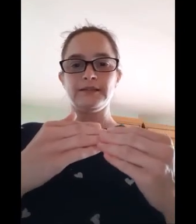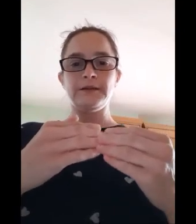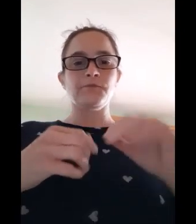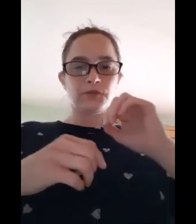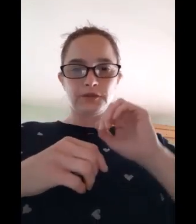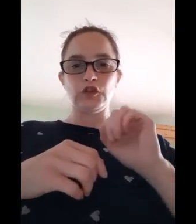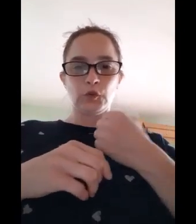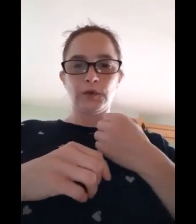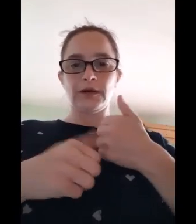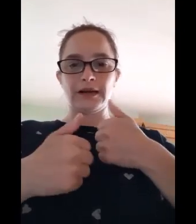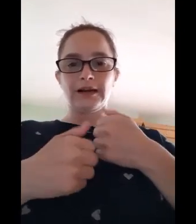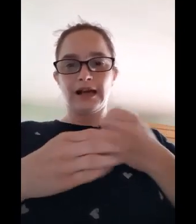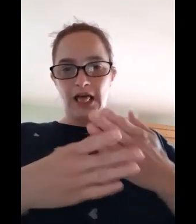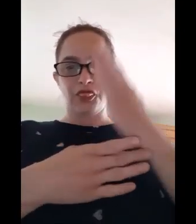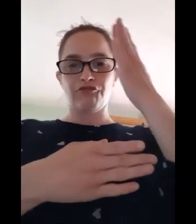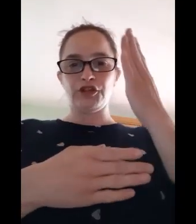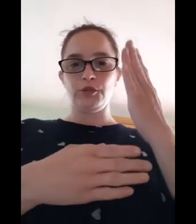You will get through.